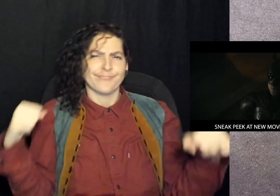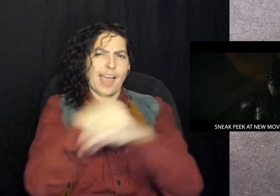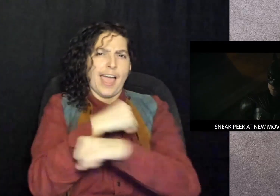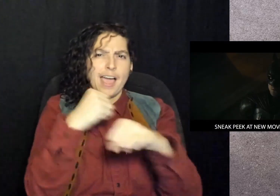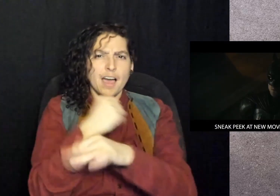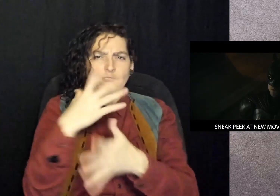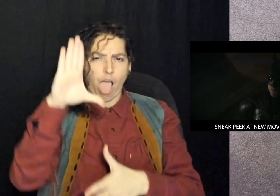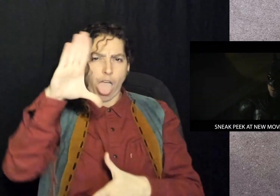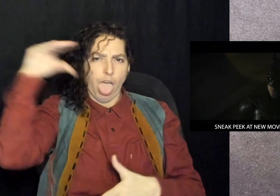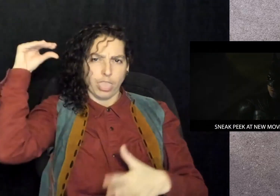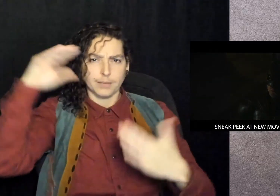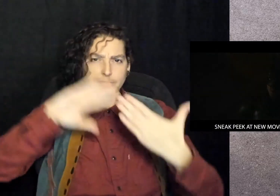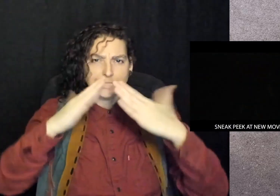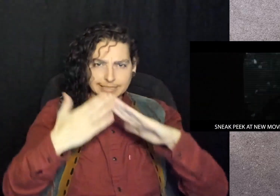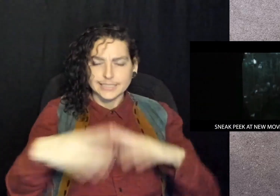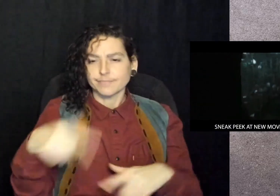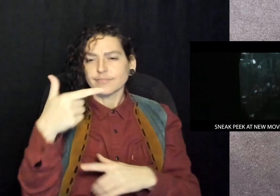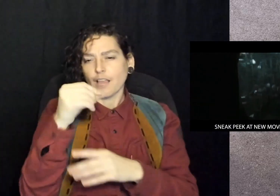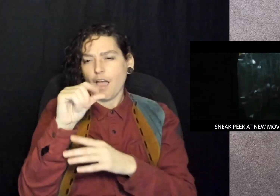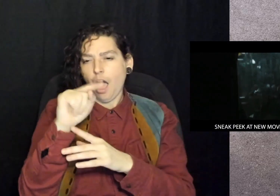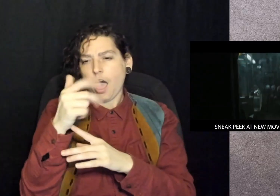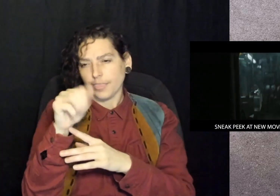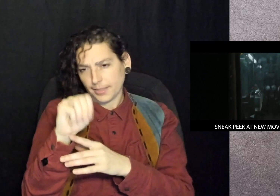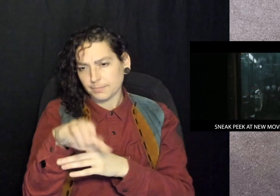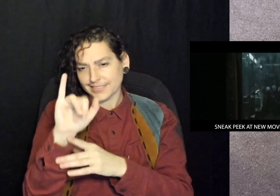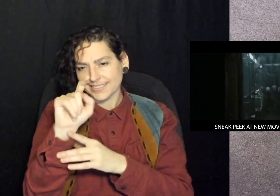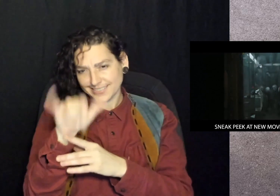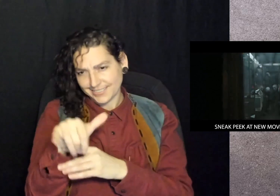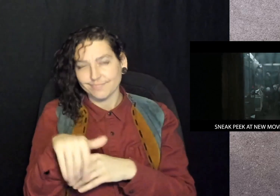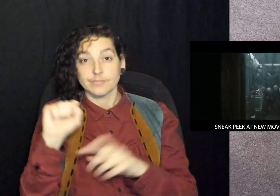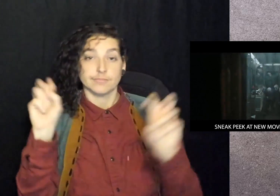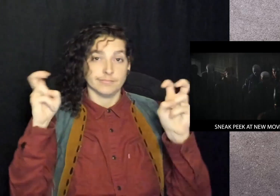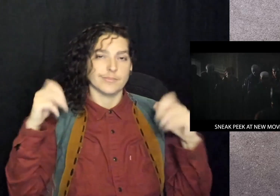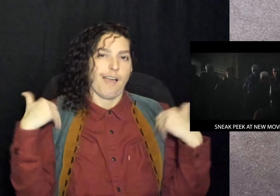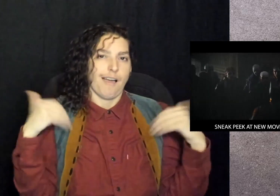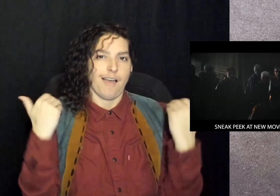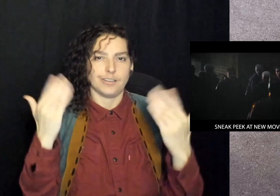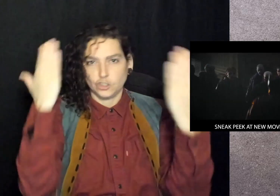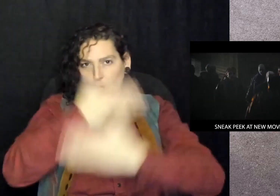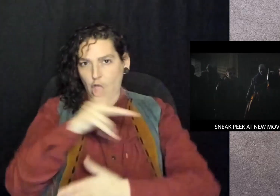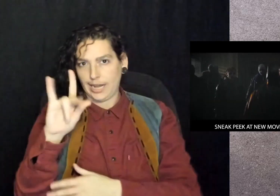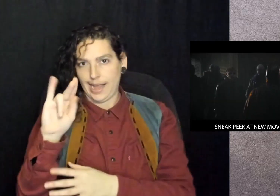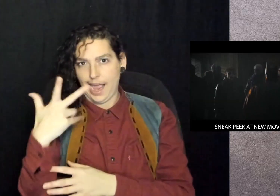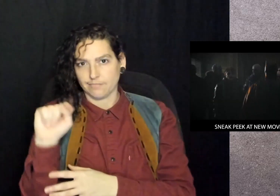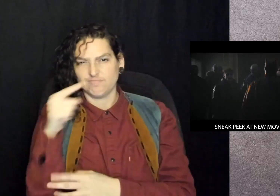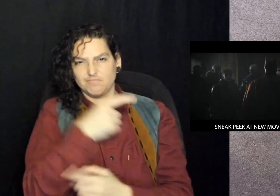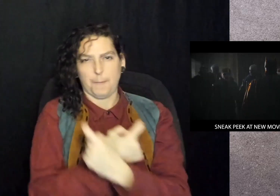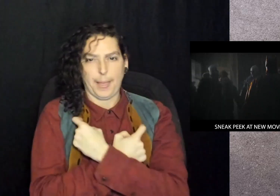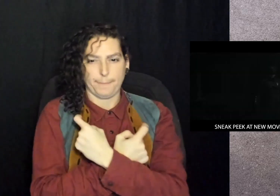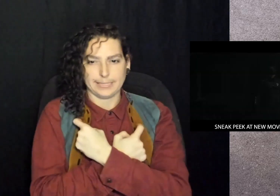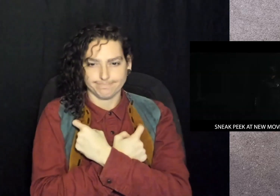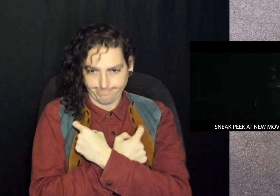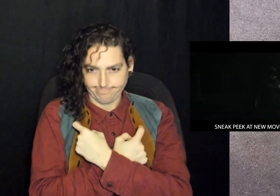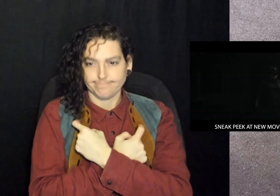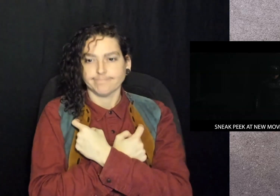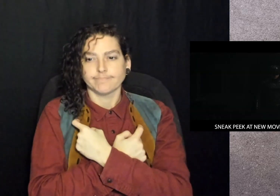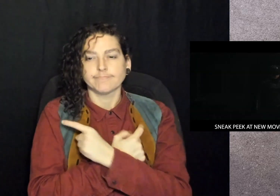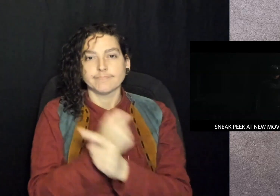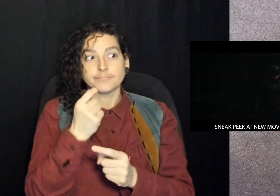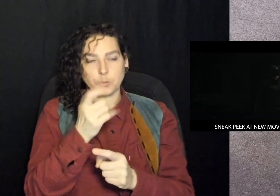Actor Robert Pattinson fights for Gotham City as a young Dark Knight in